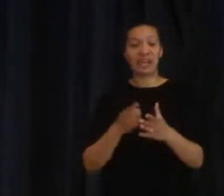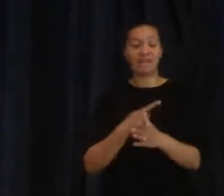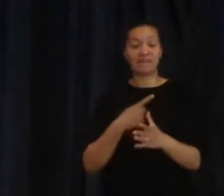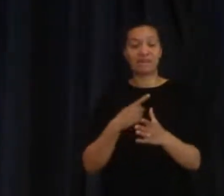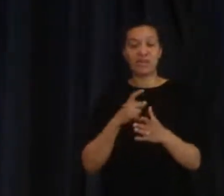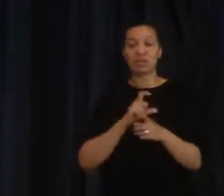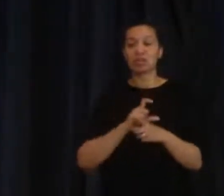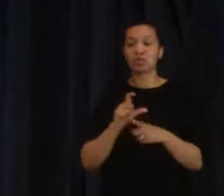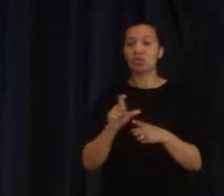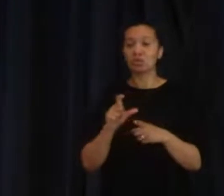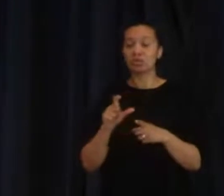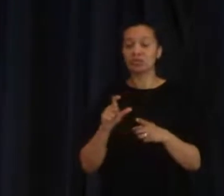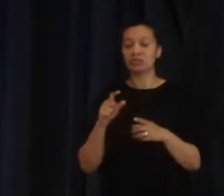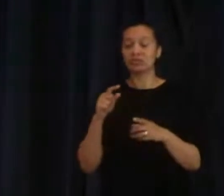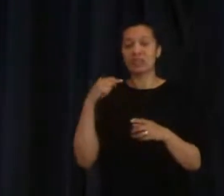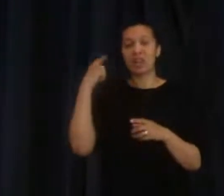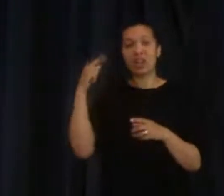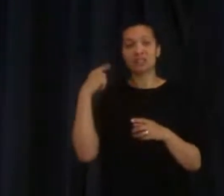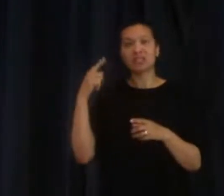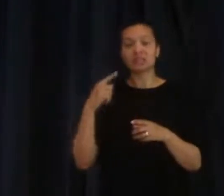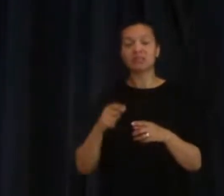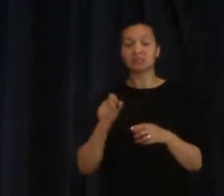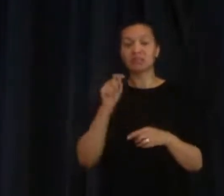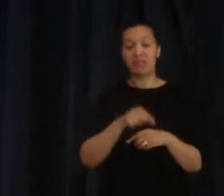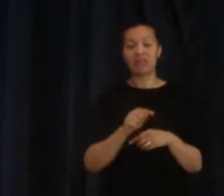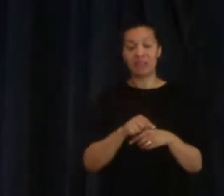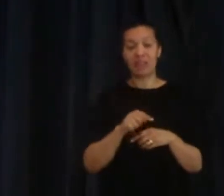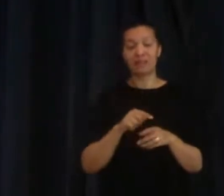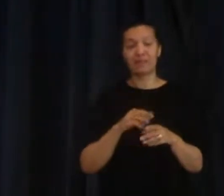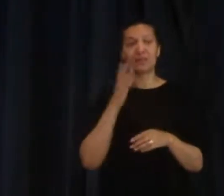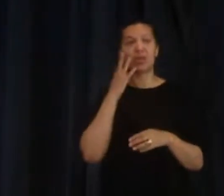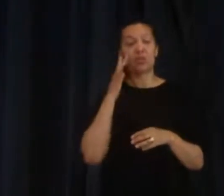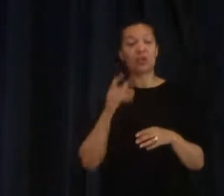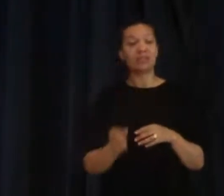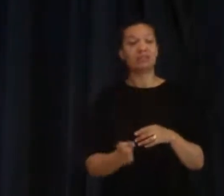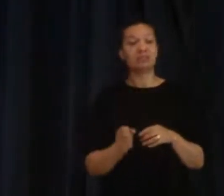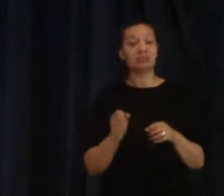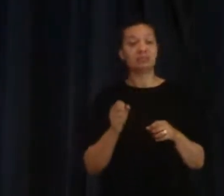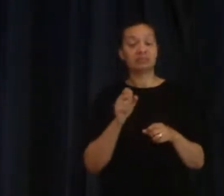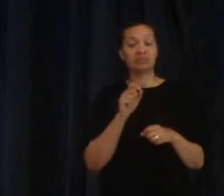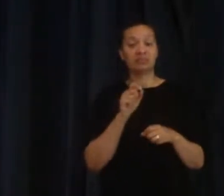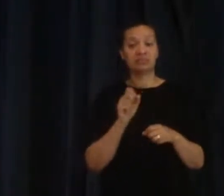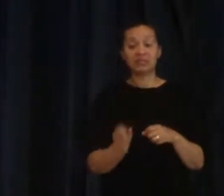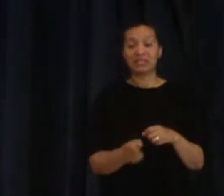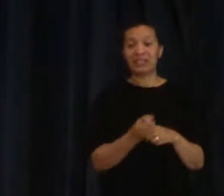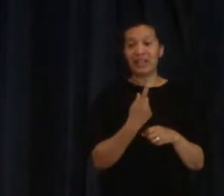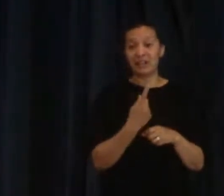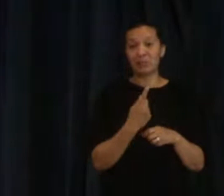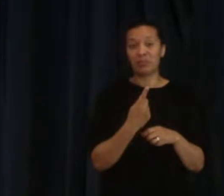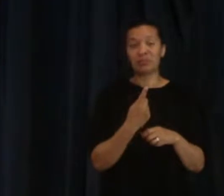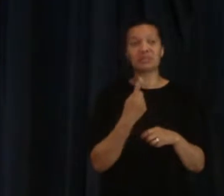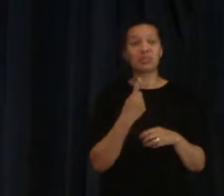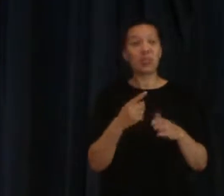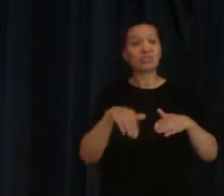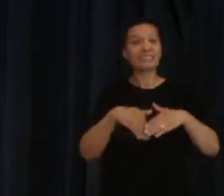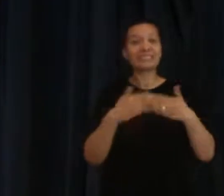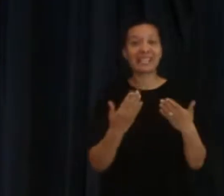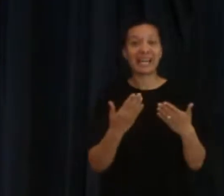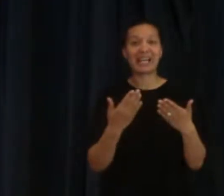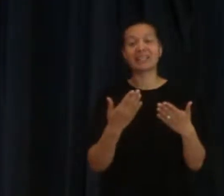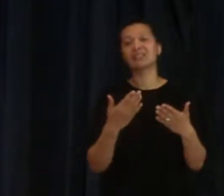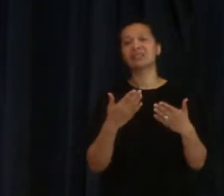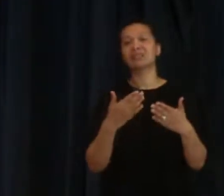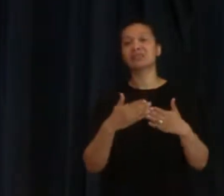And when you do alpha we have an away day where it's called the Holy Spirit Day. And we spend the whole day